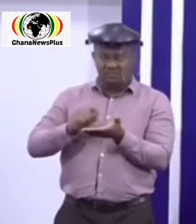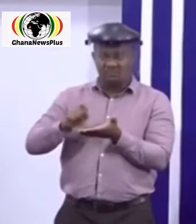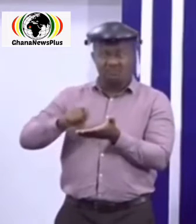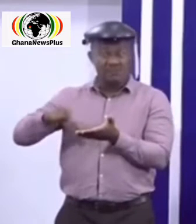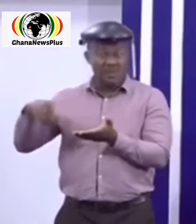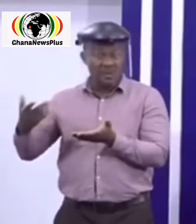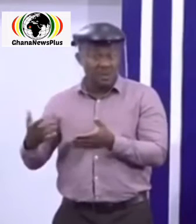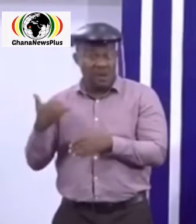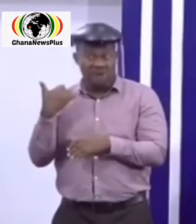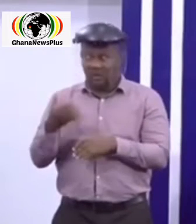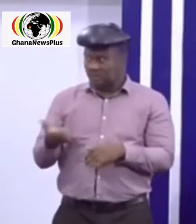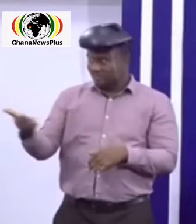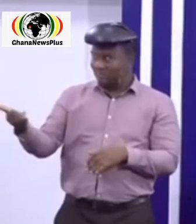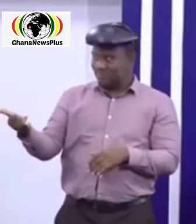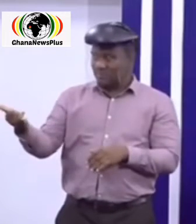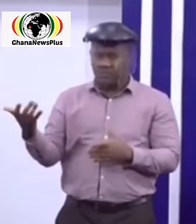discouraged